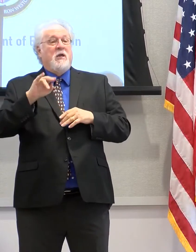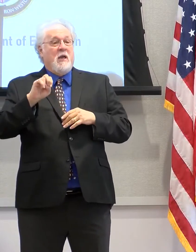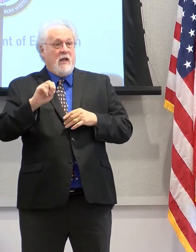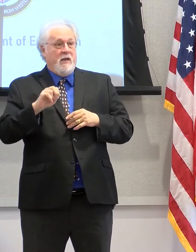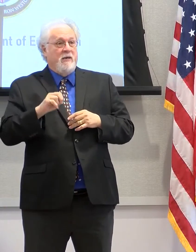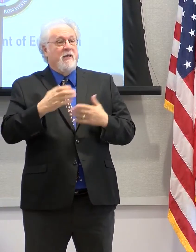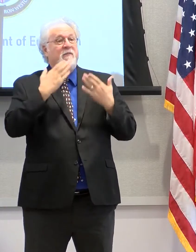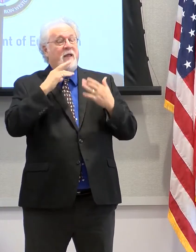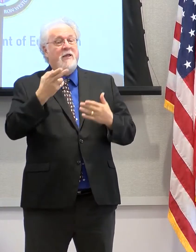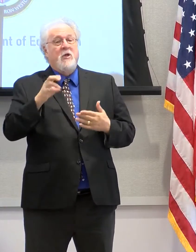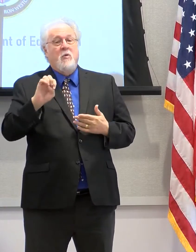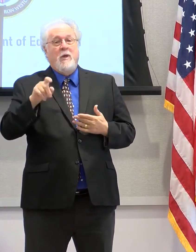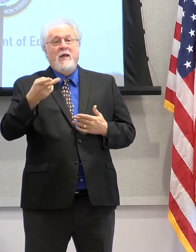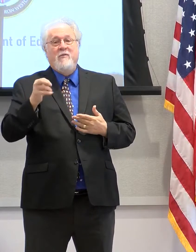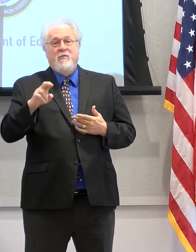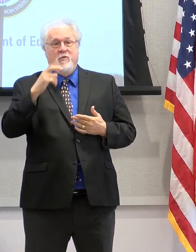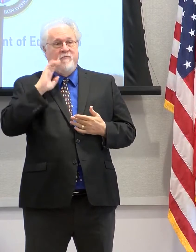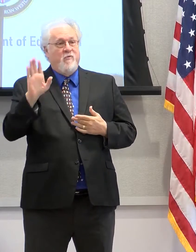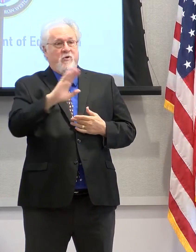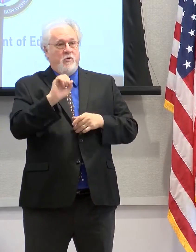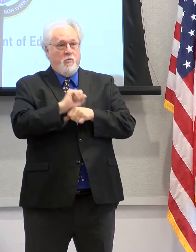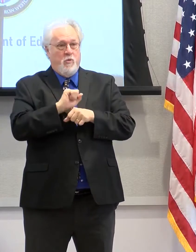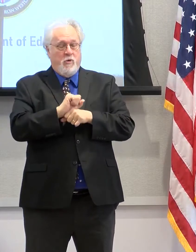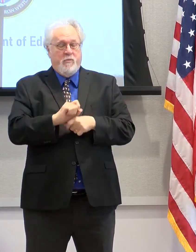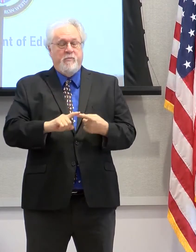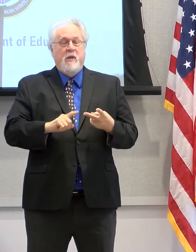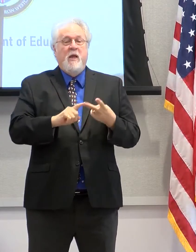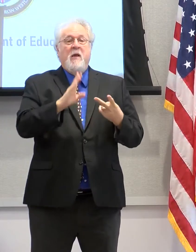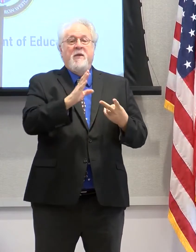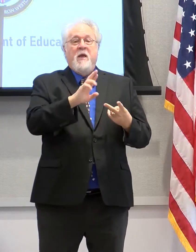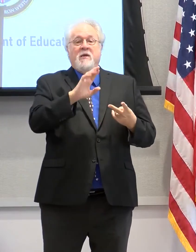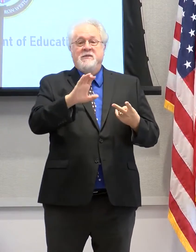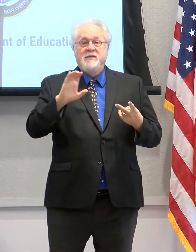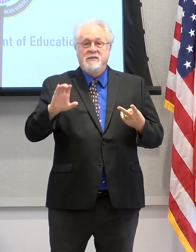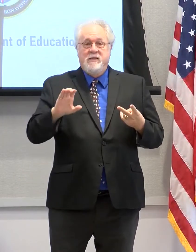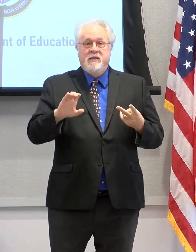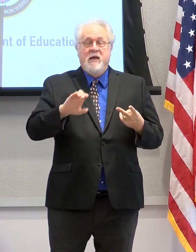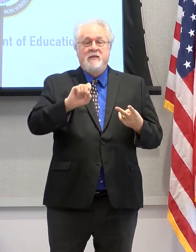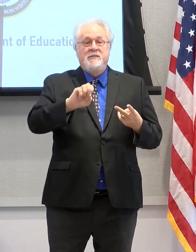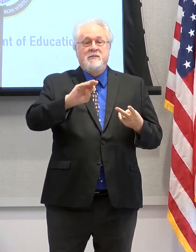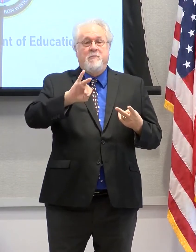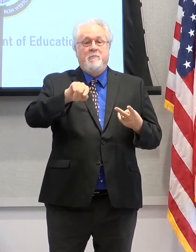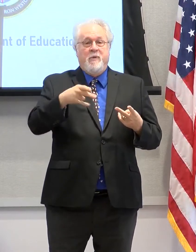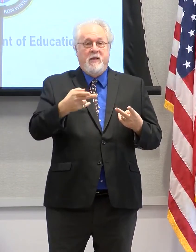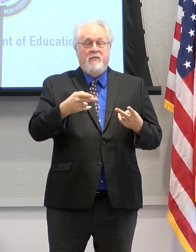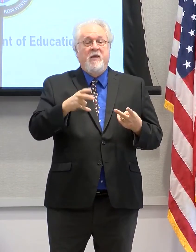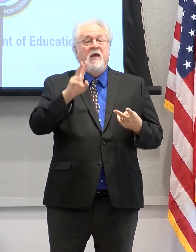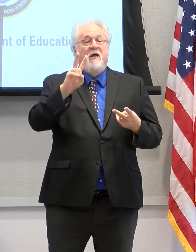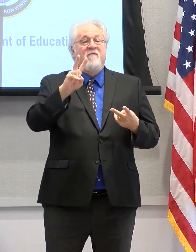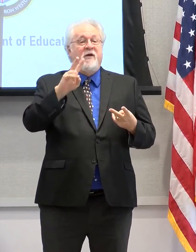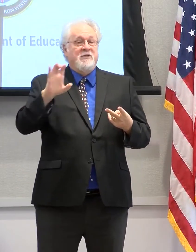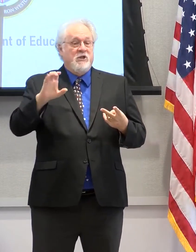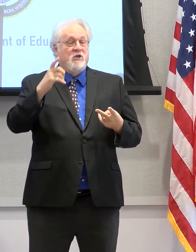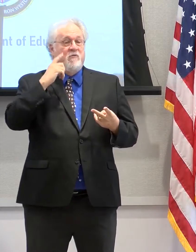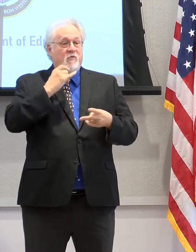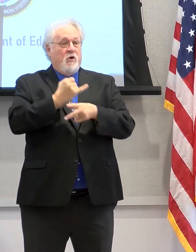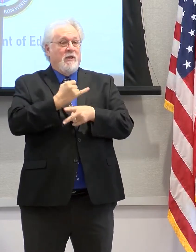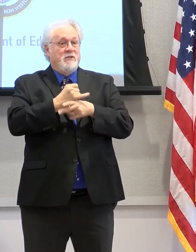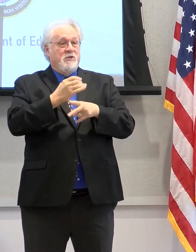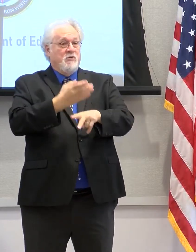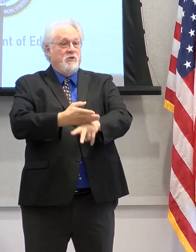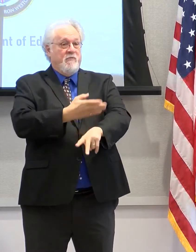you so much, Heather, for your work. From BRCC, Phil Smith, Vice Chancellor for Institutional